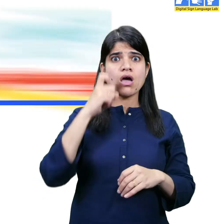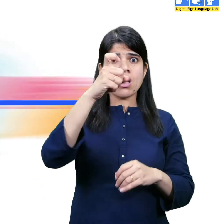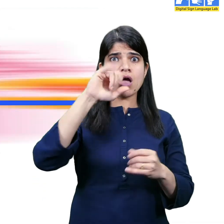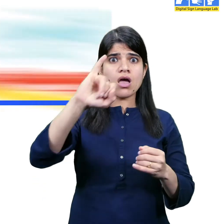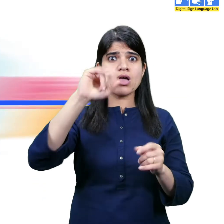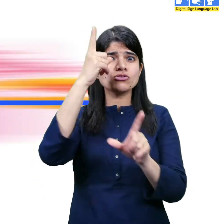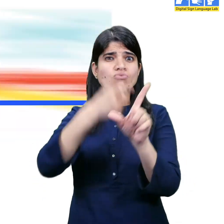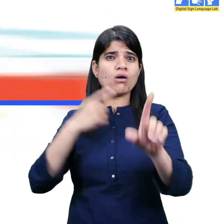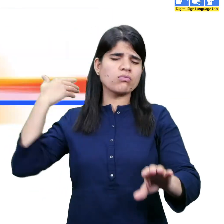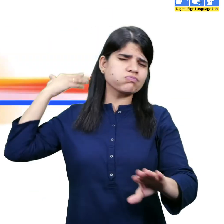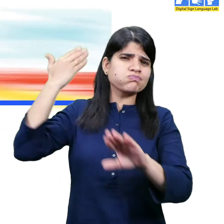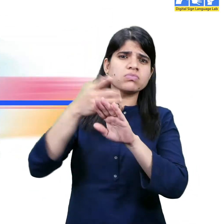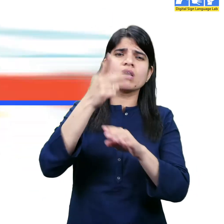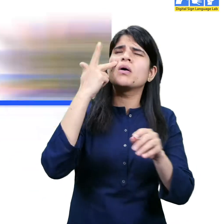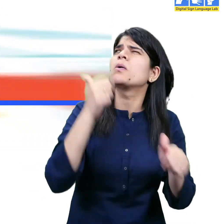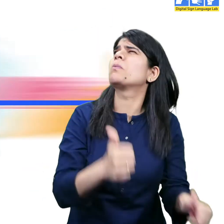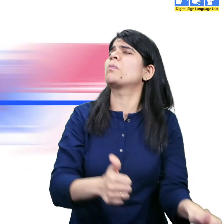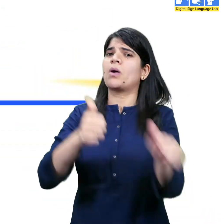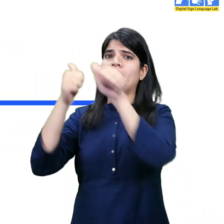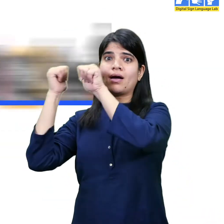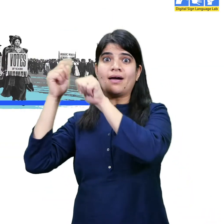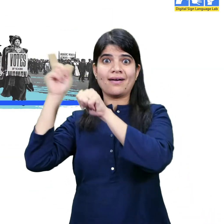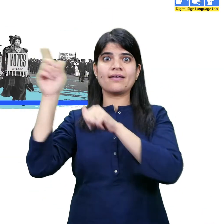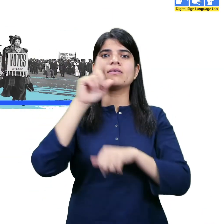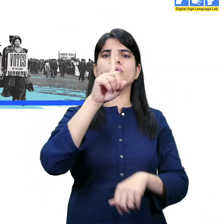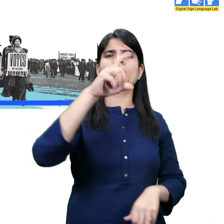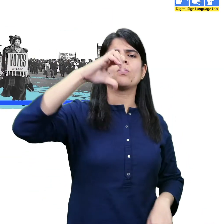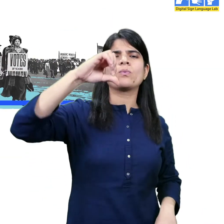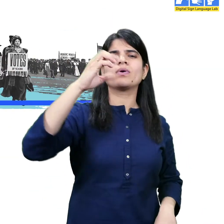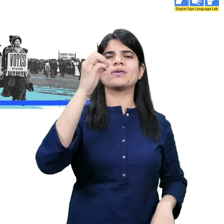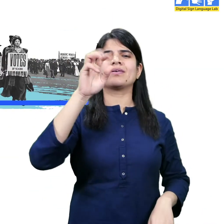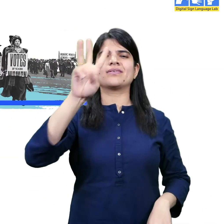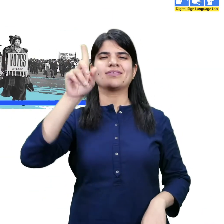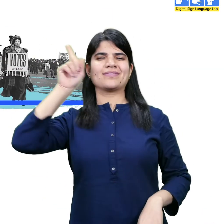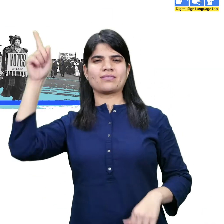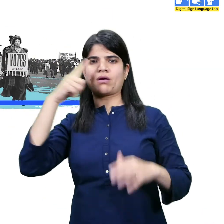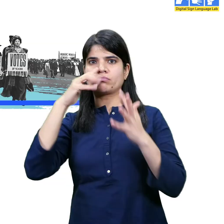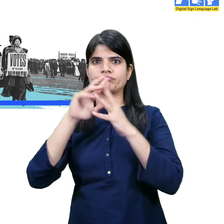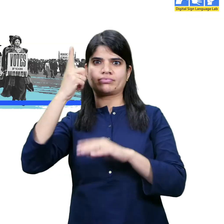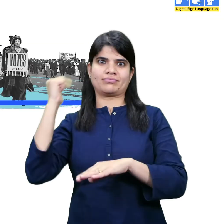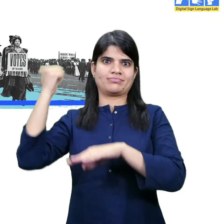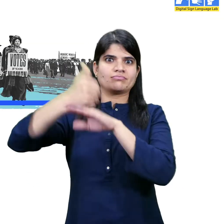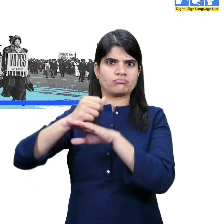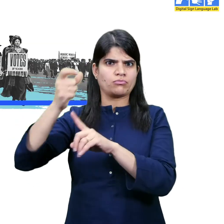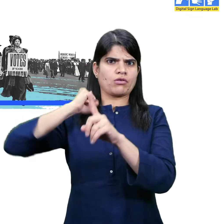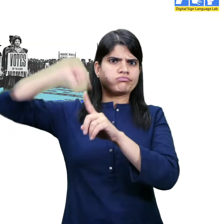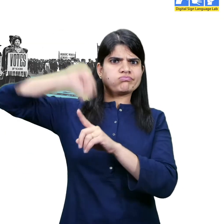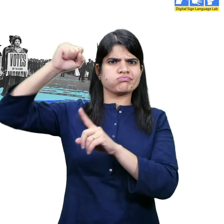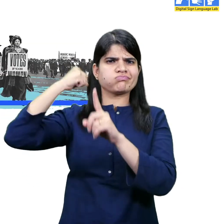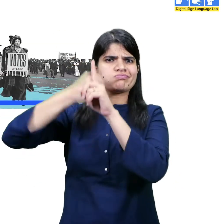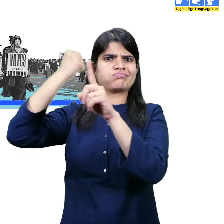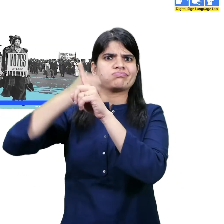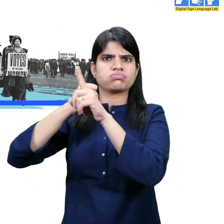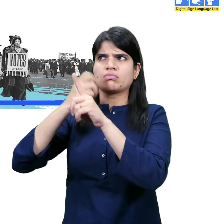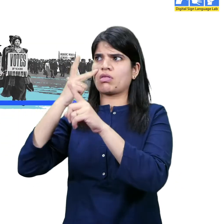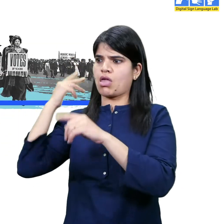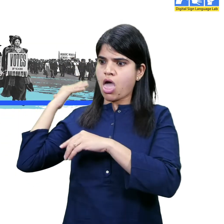which was 76 years when Emmeline Penckhorst first established the Women's Social and Political